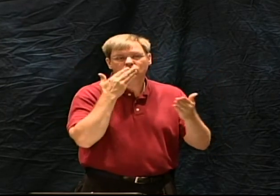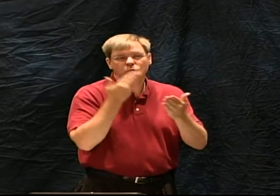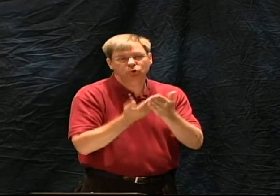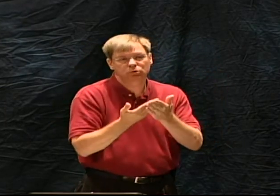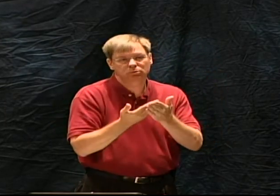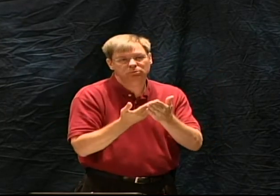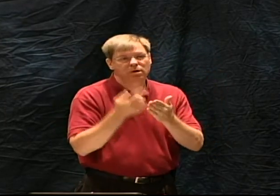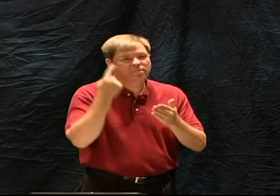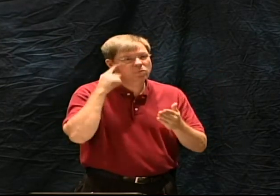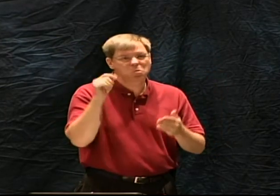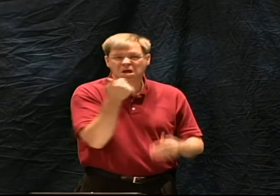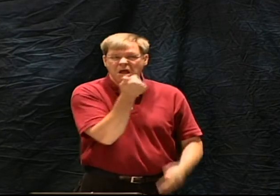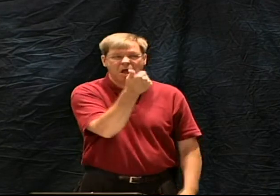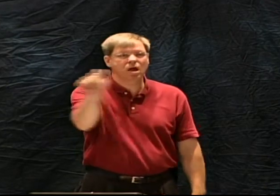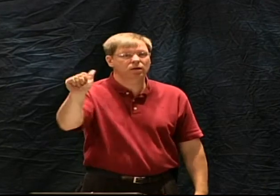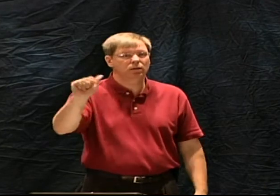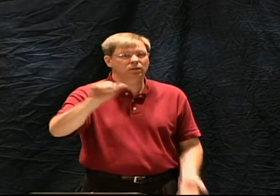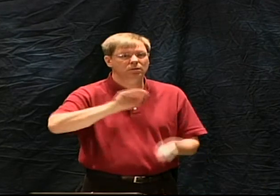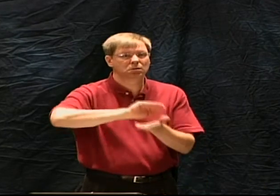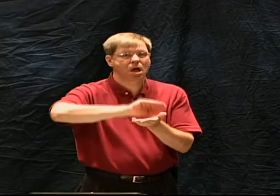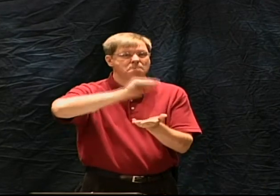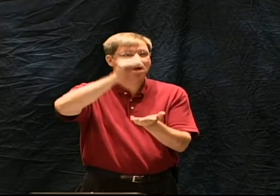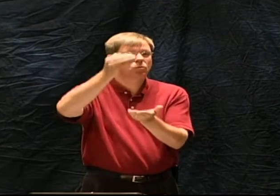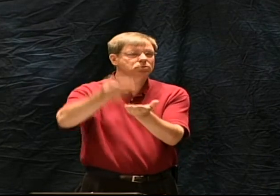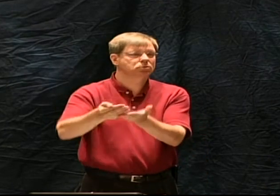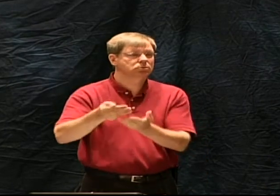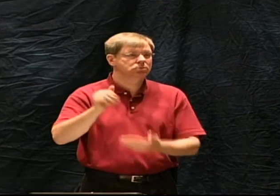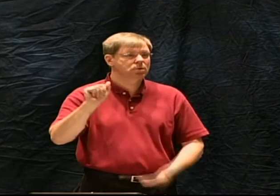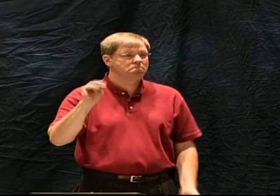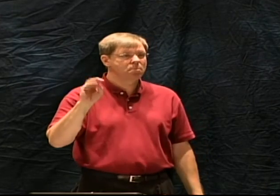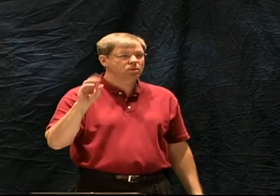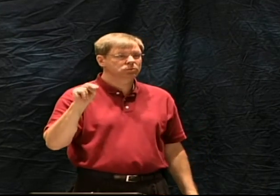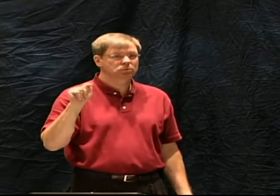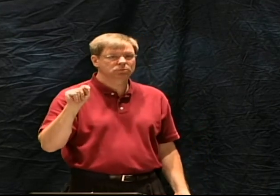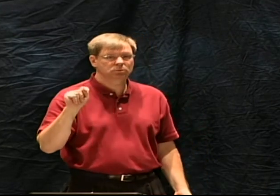It says, note is good for any amount.